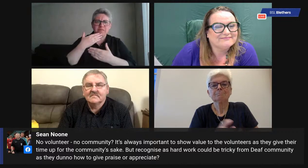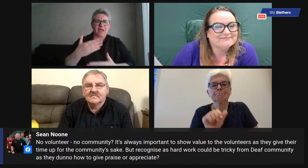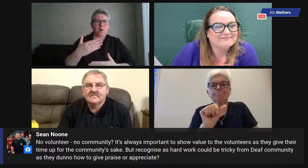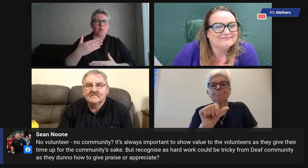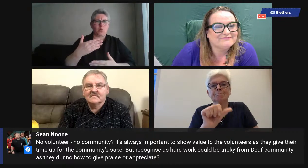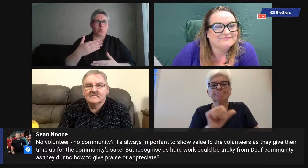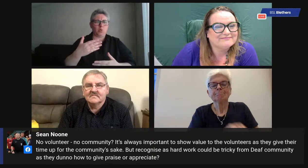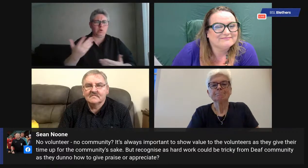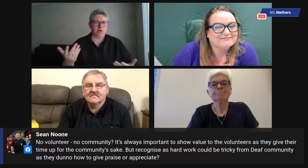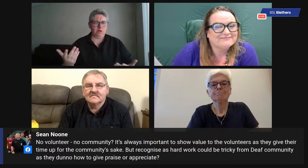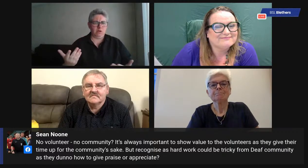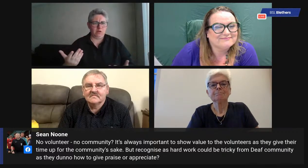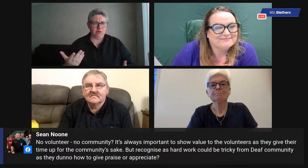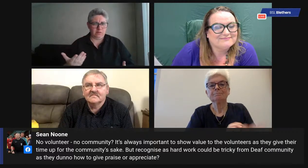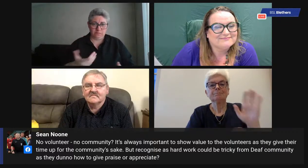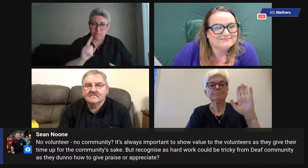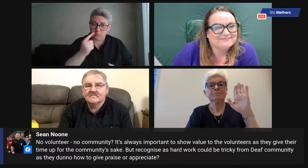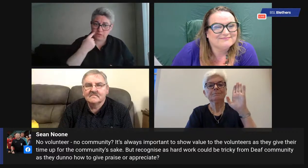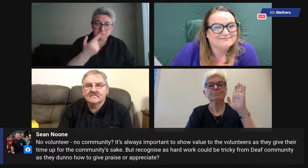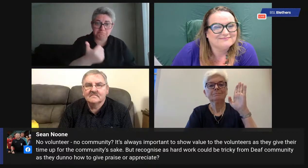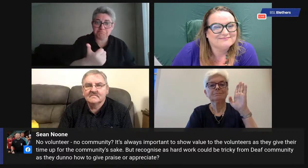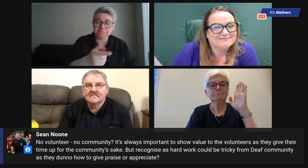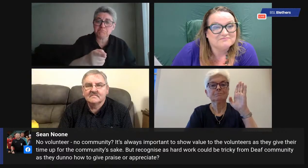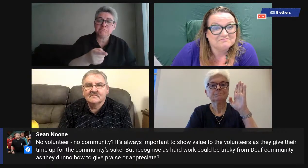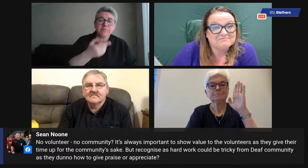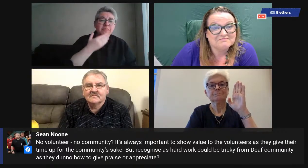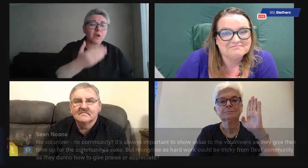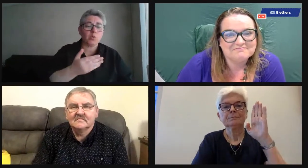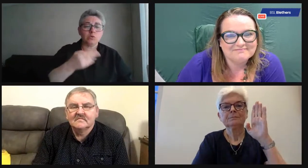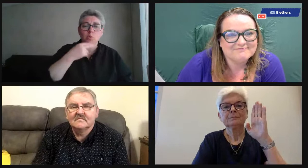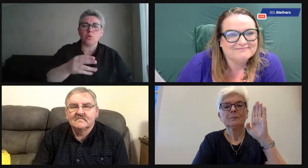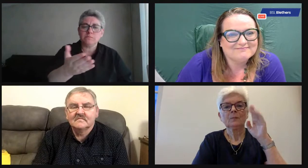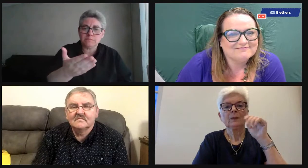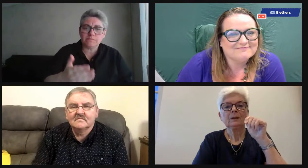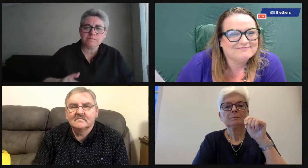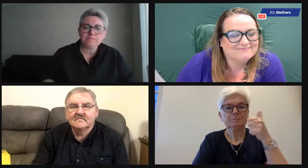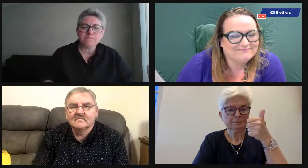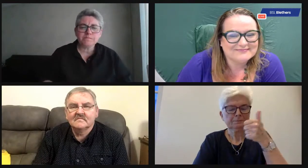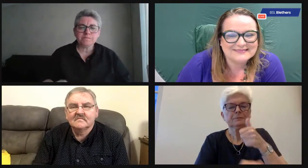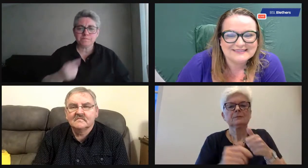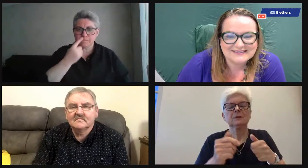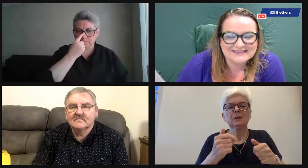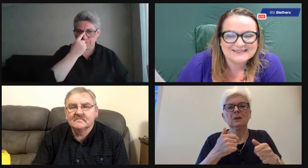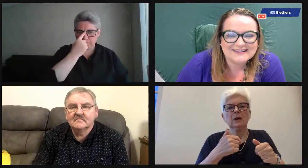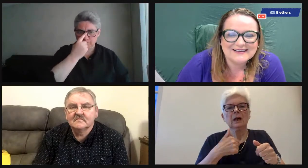positive. So we need to thank people for their time. Any thoughts on that? Lillian. Thank you, Sean.